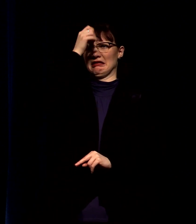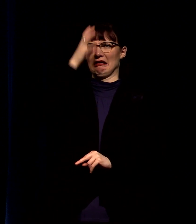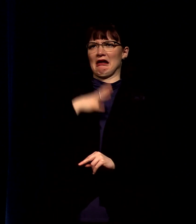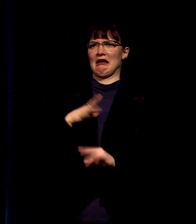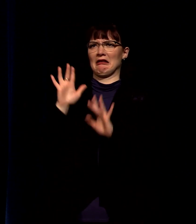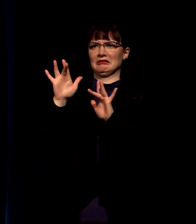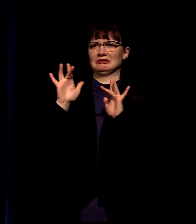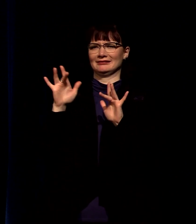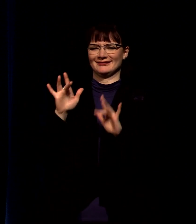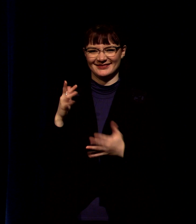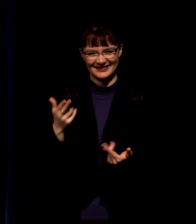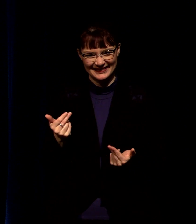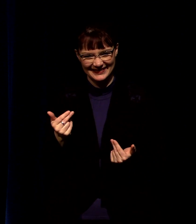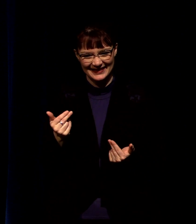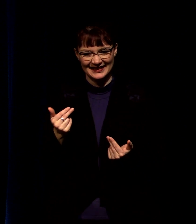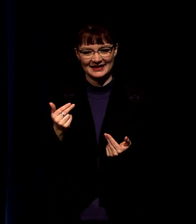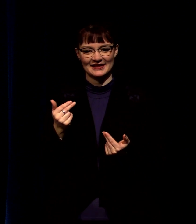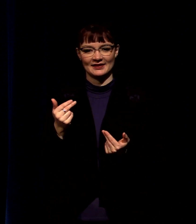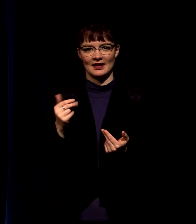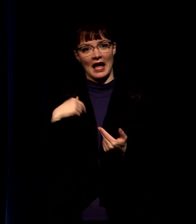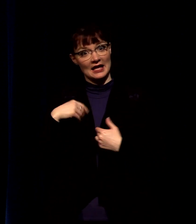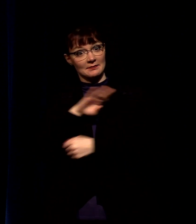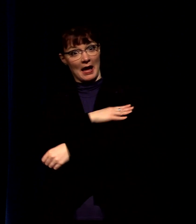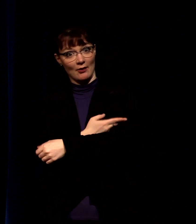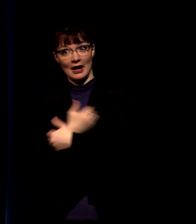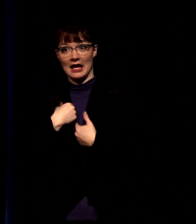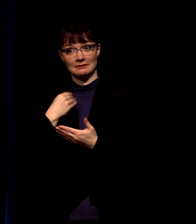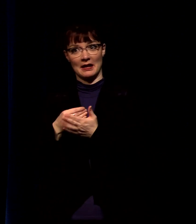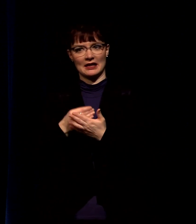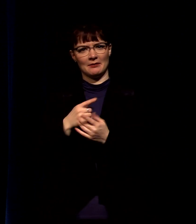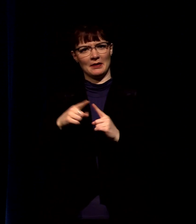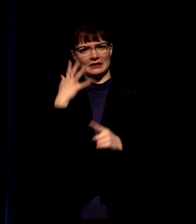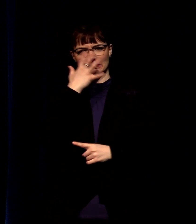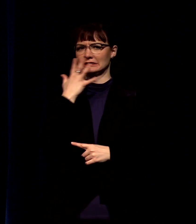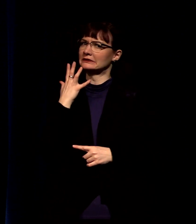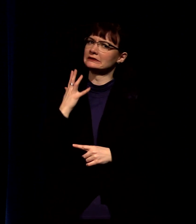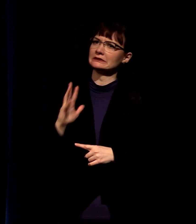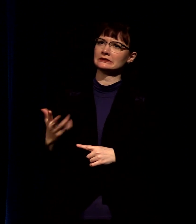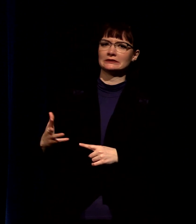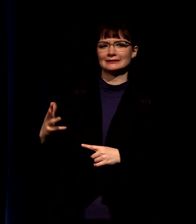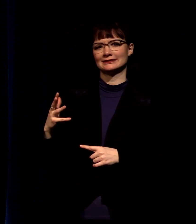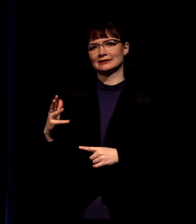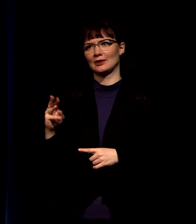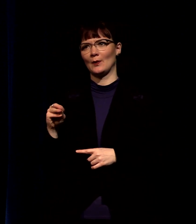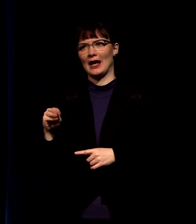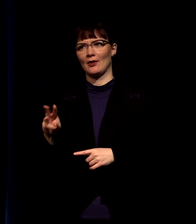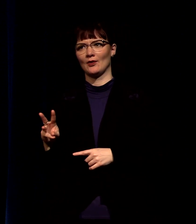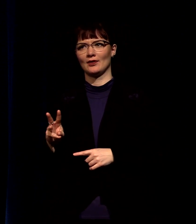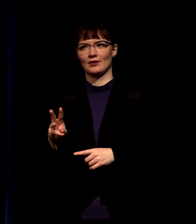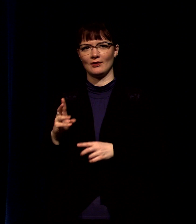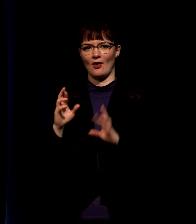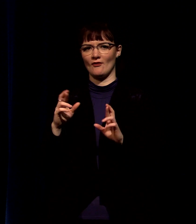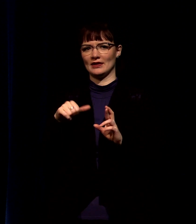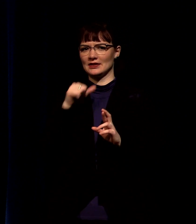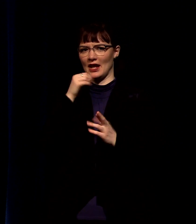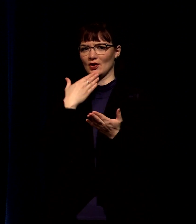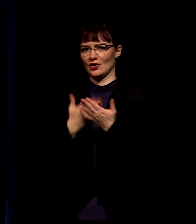poor guy i mean he's endowed with power and money but wow wow i hope that's not accurate